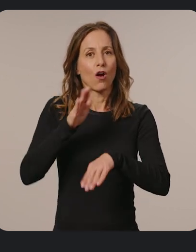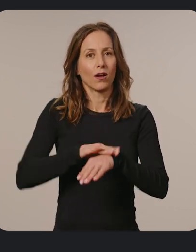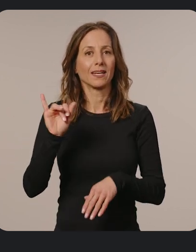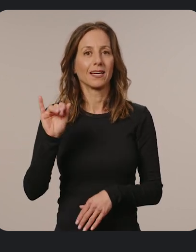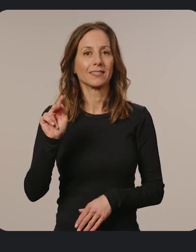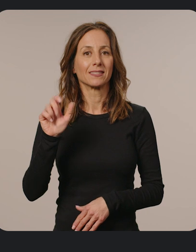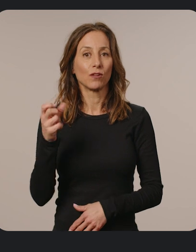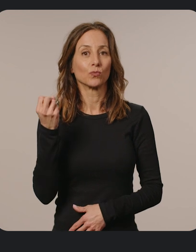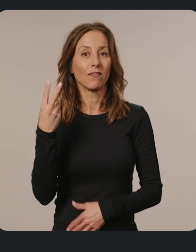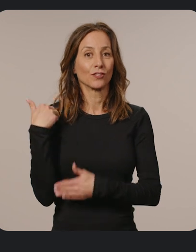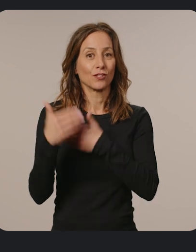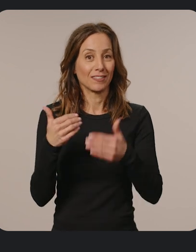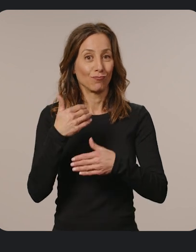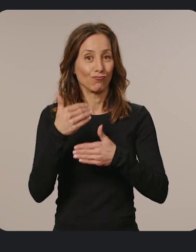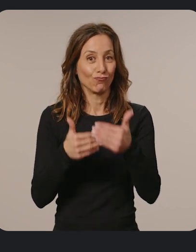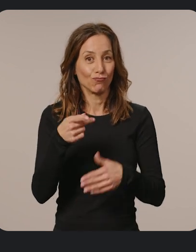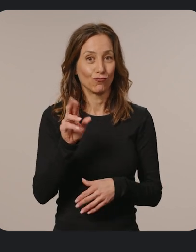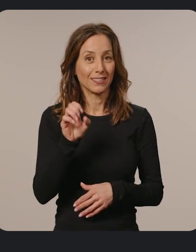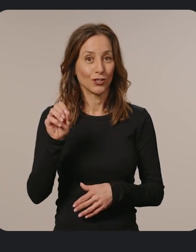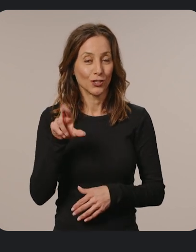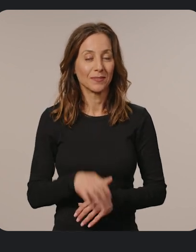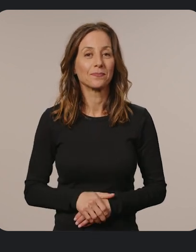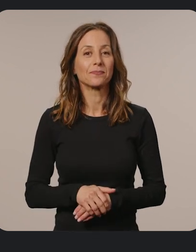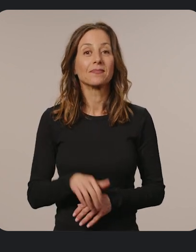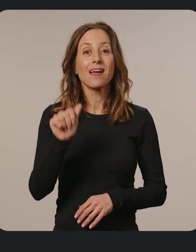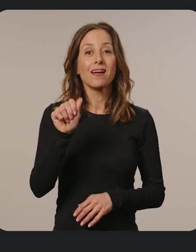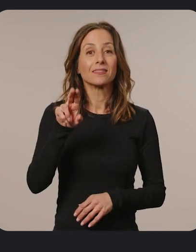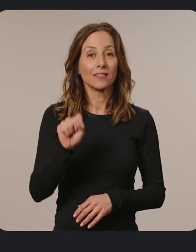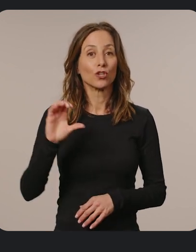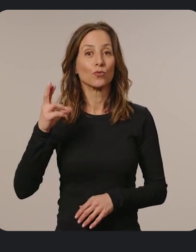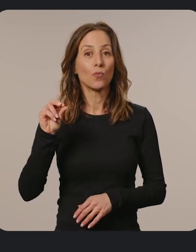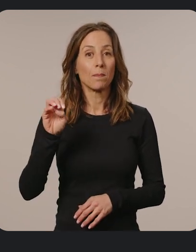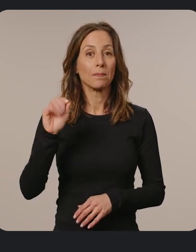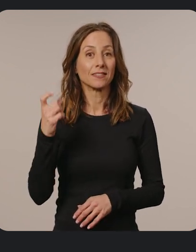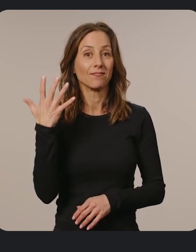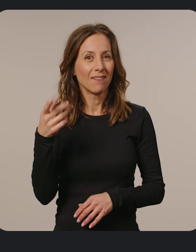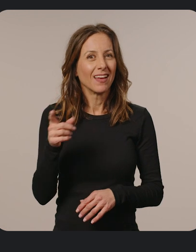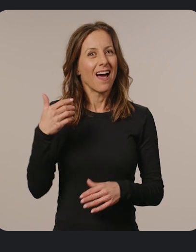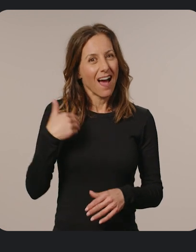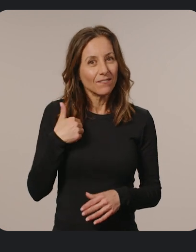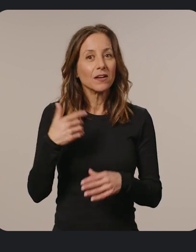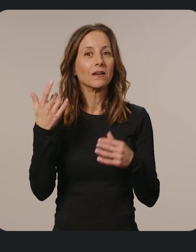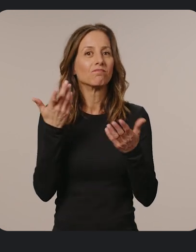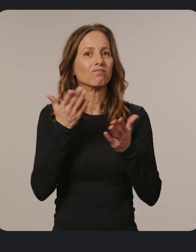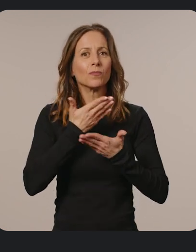running on Intel 12th Gen processors. And the Asus Chromebox 5 even has handy wireless charging